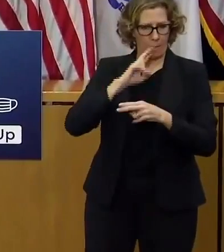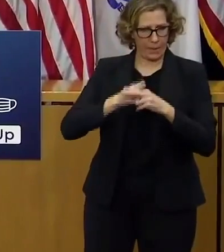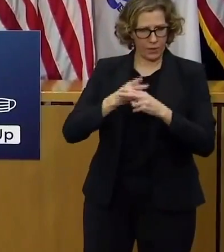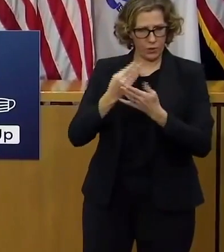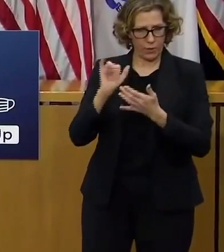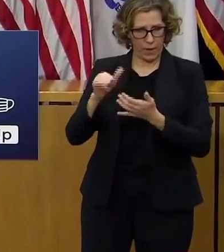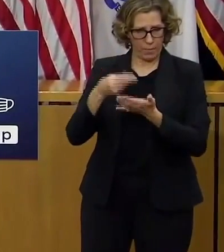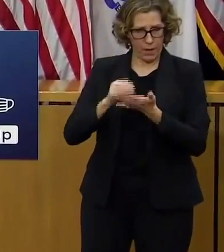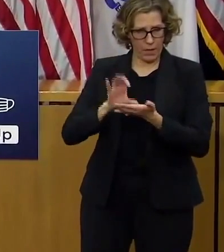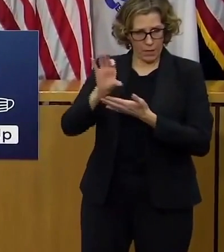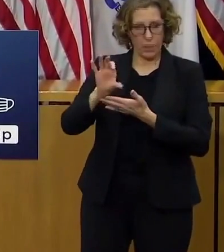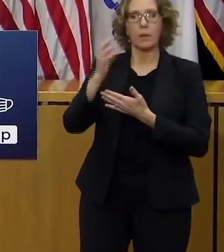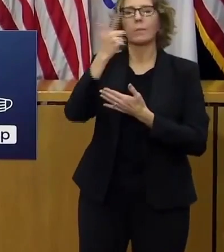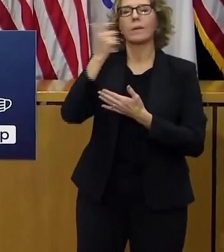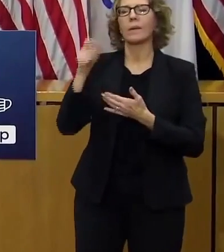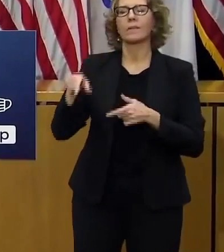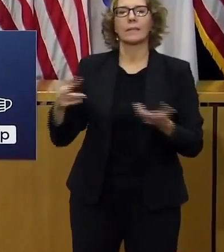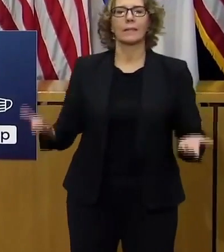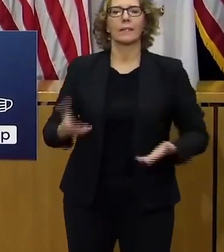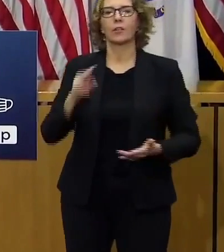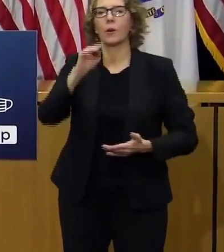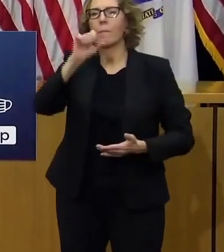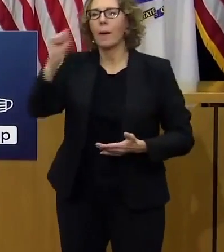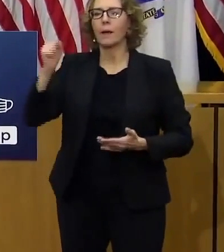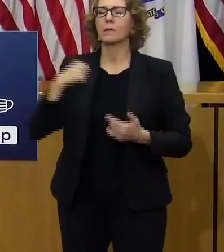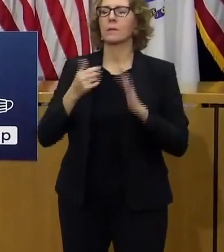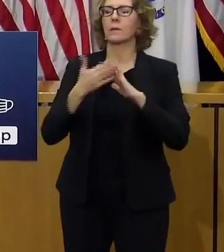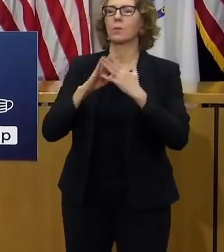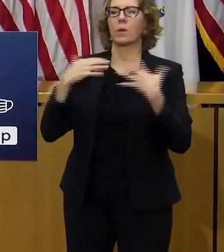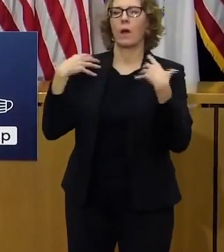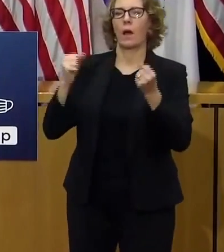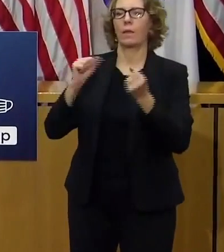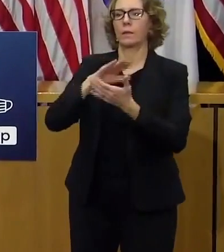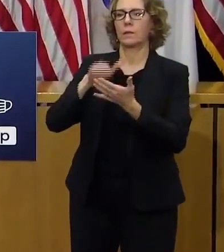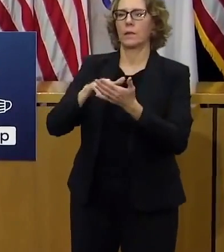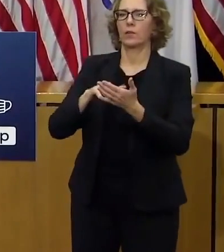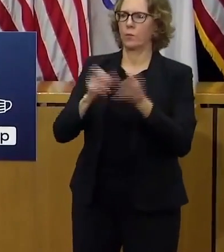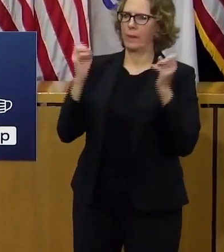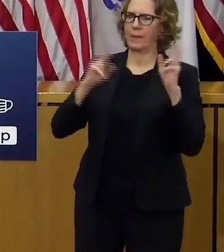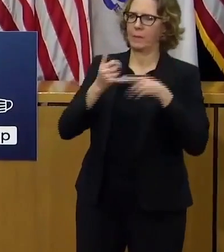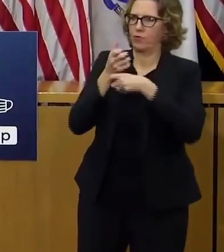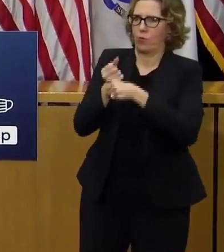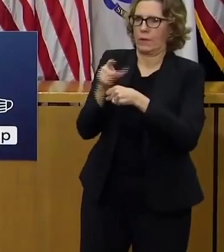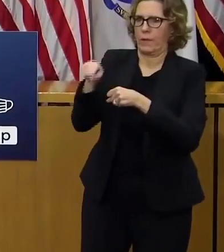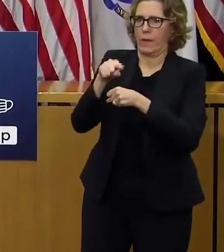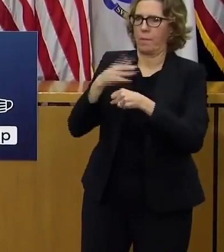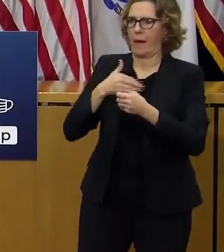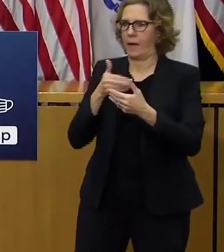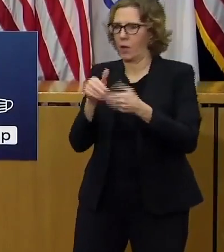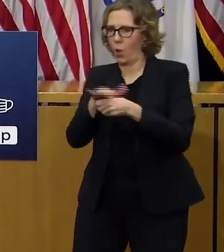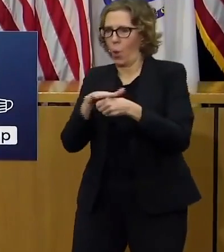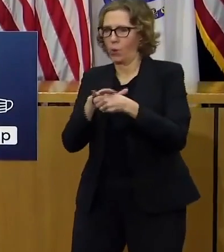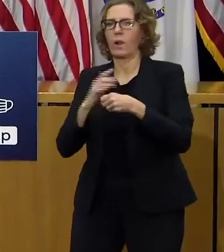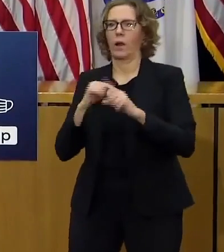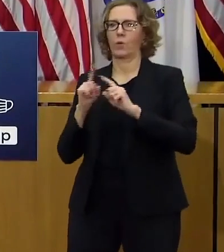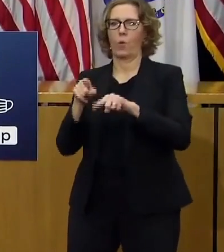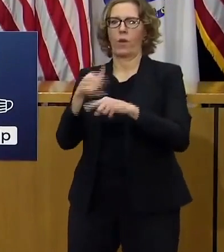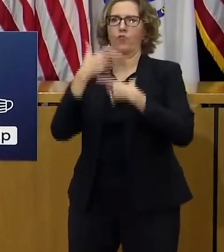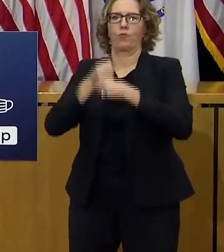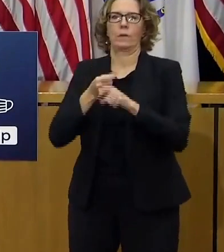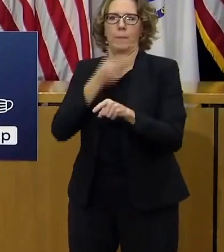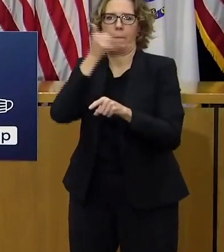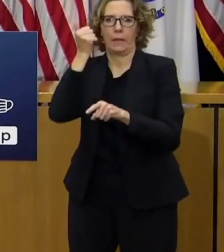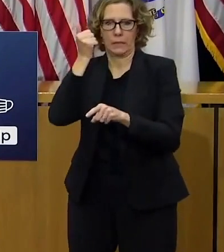as we know community health centers in massachusetts are a really trusted source and they're in many of the communities that um that